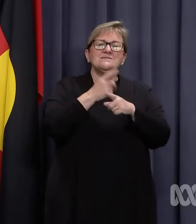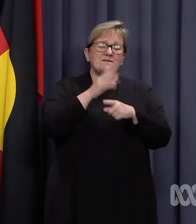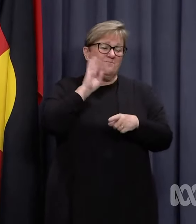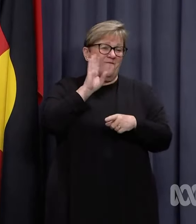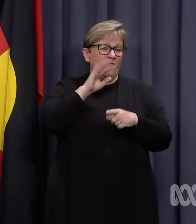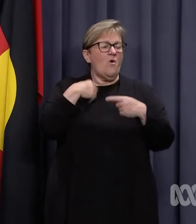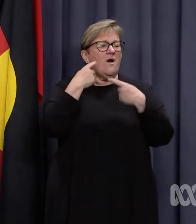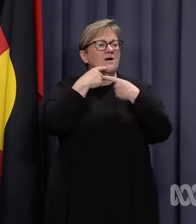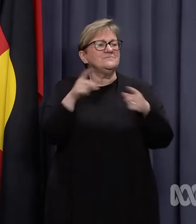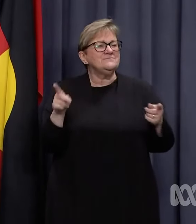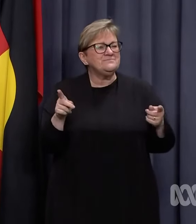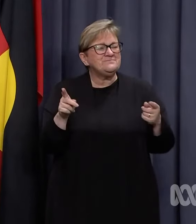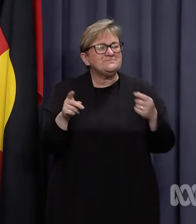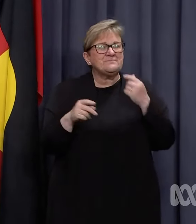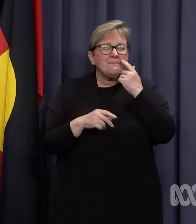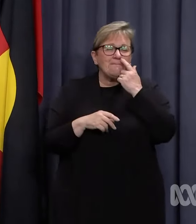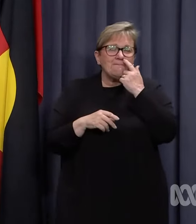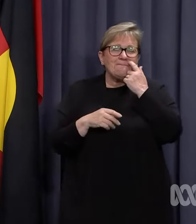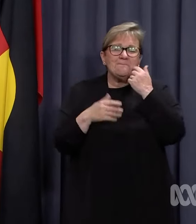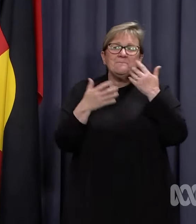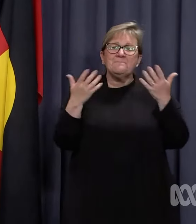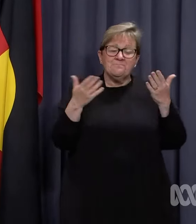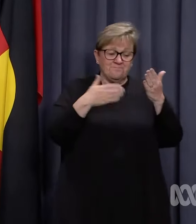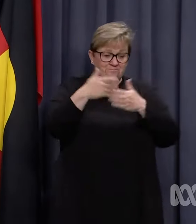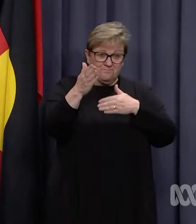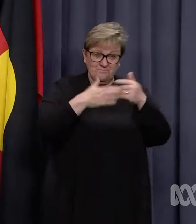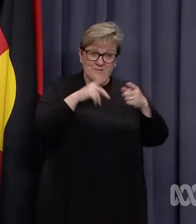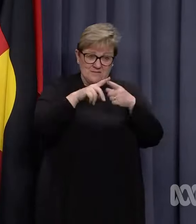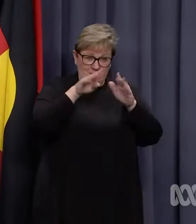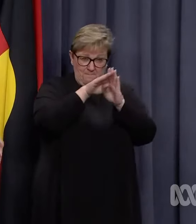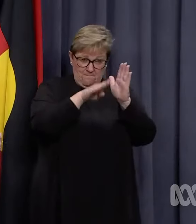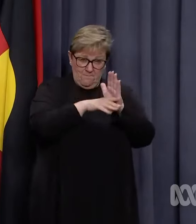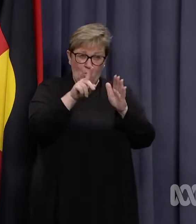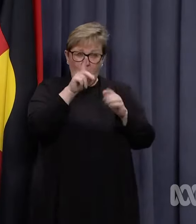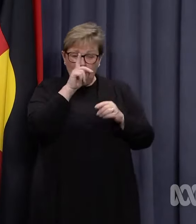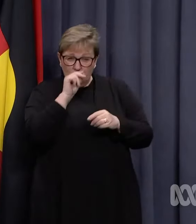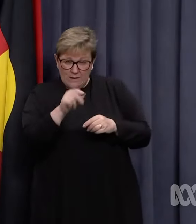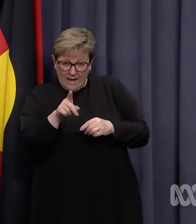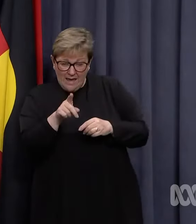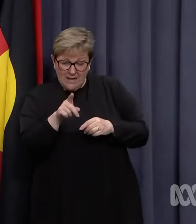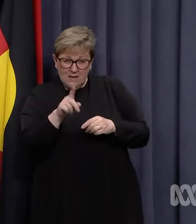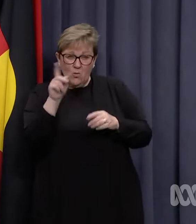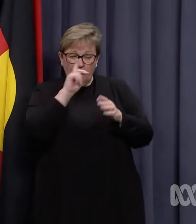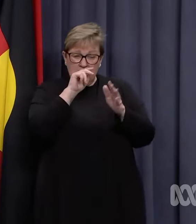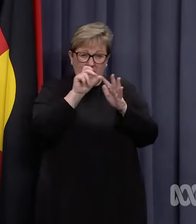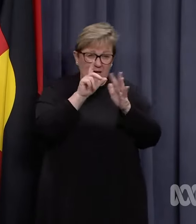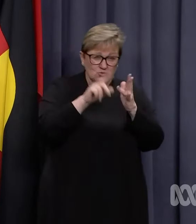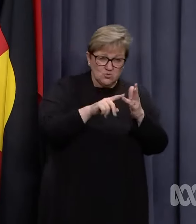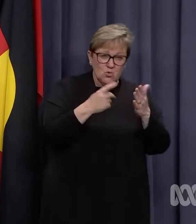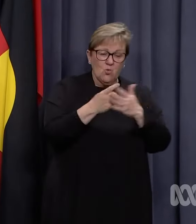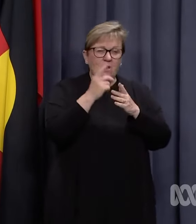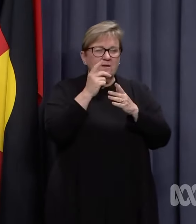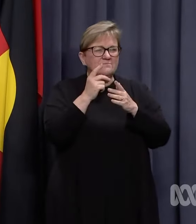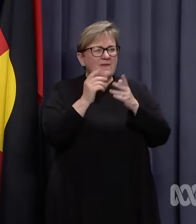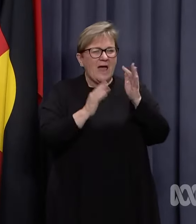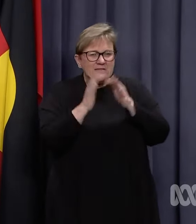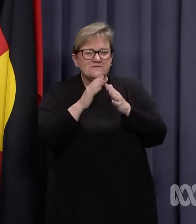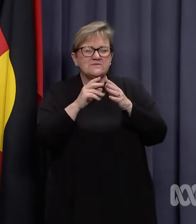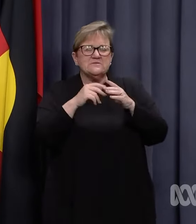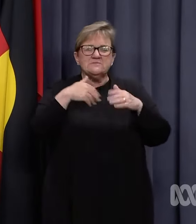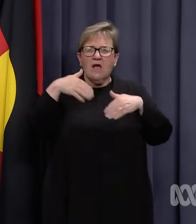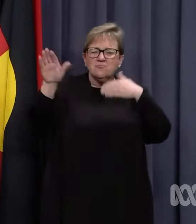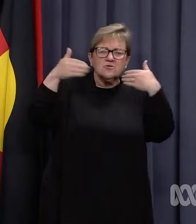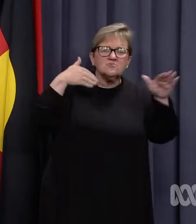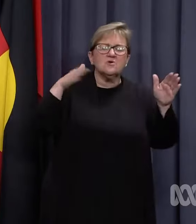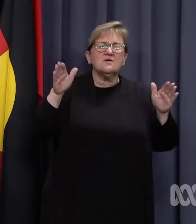was that while the arrangements remain in place about what you can do in terms of activities and excursions and all